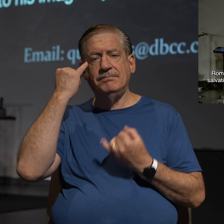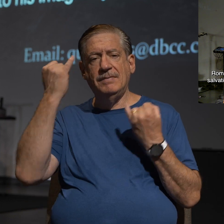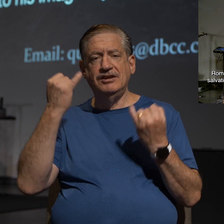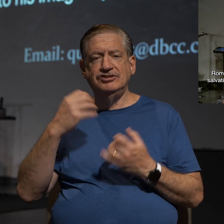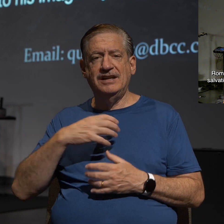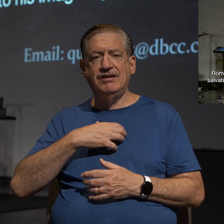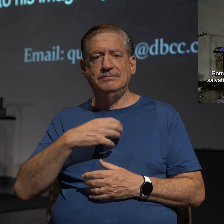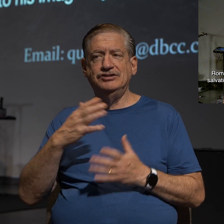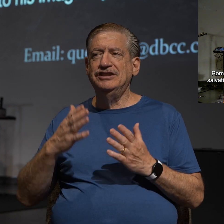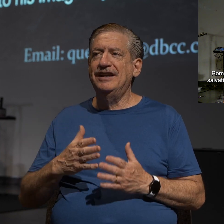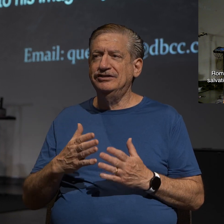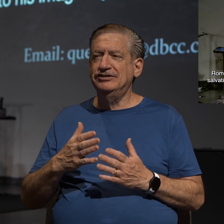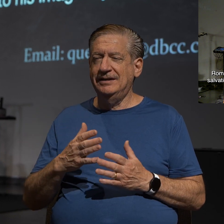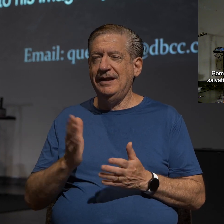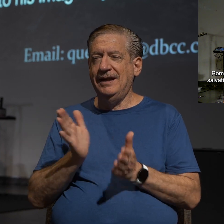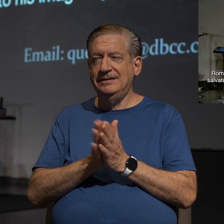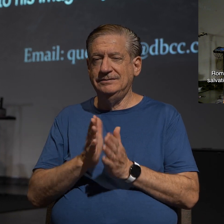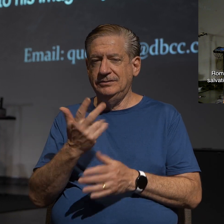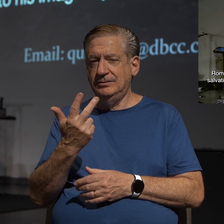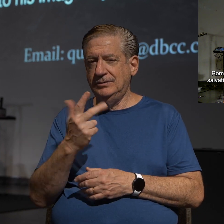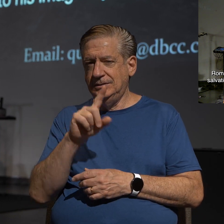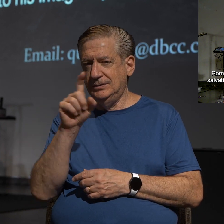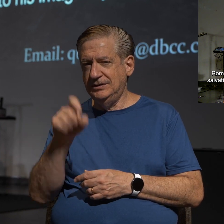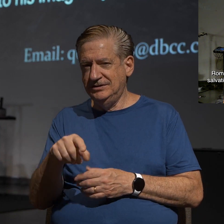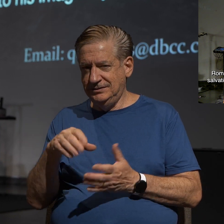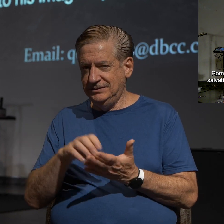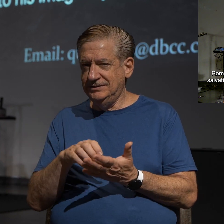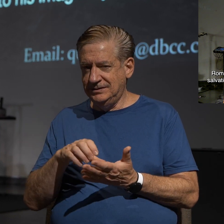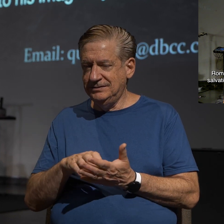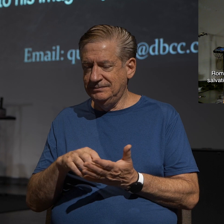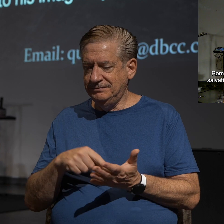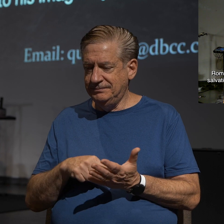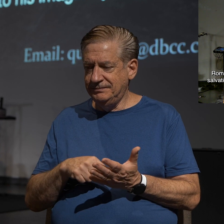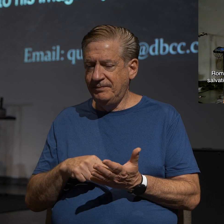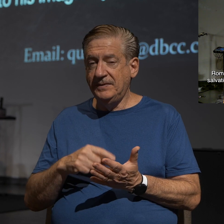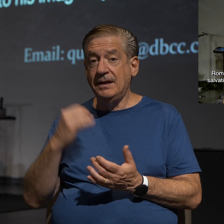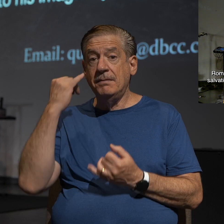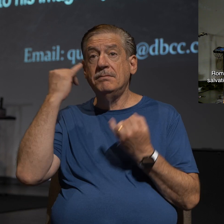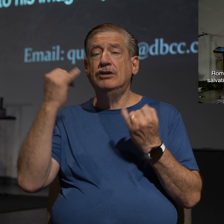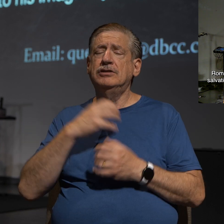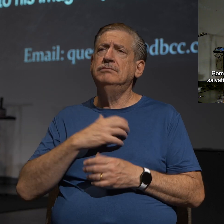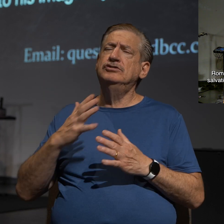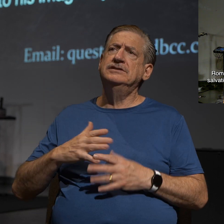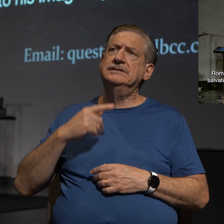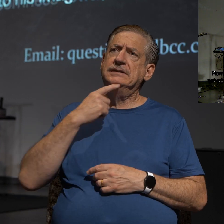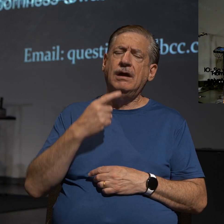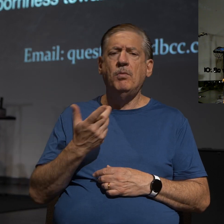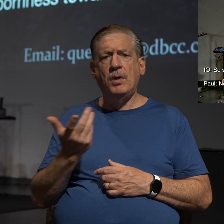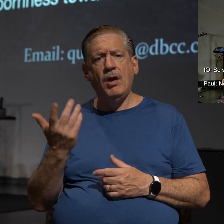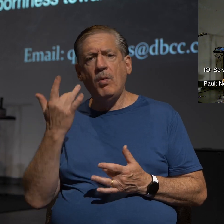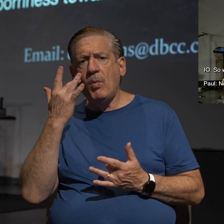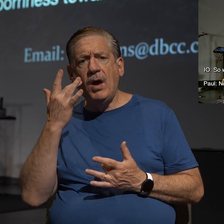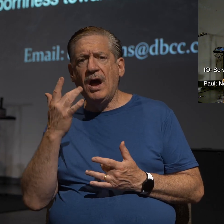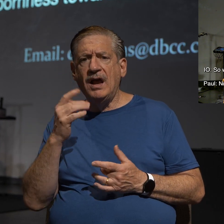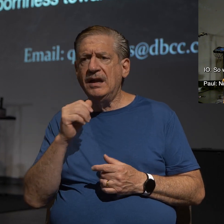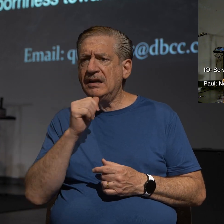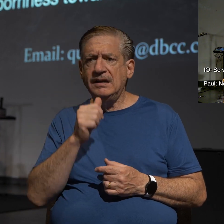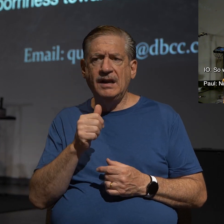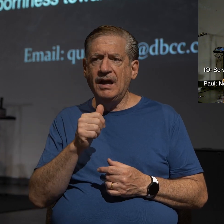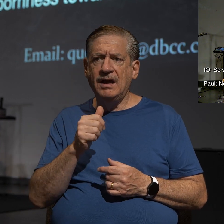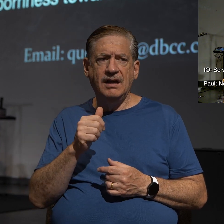objector asking three questions in the text. The imaginary objector says, okay, so why hasn't Israel